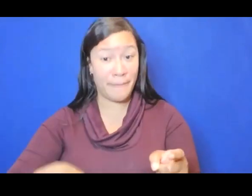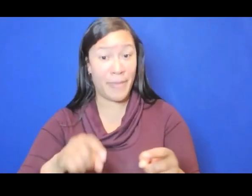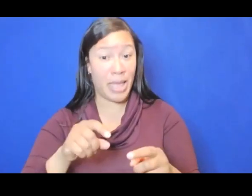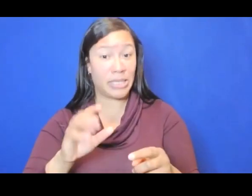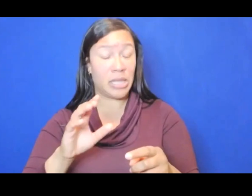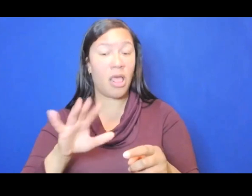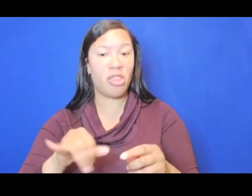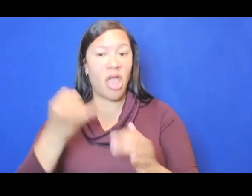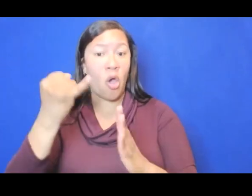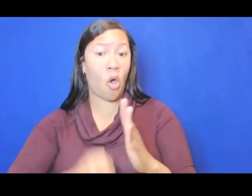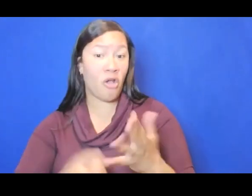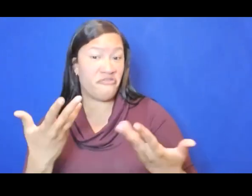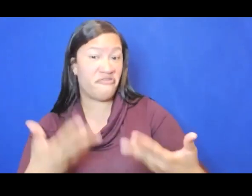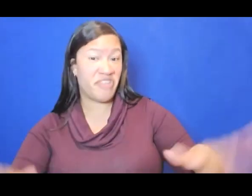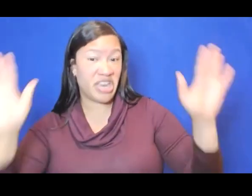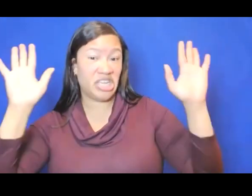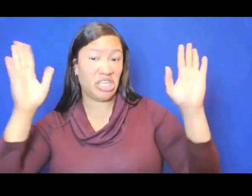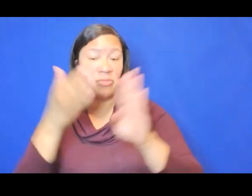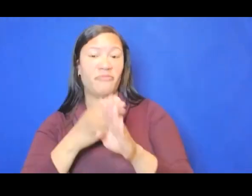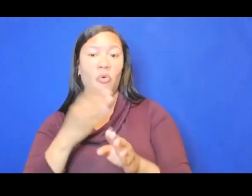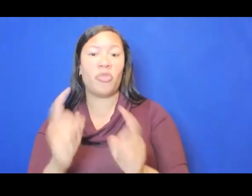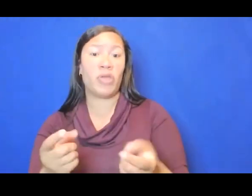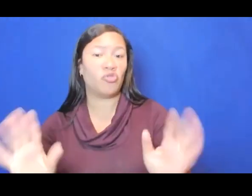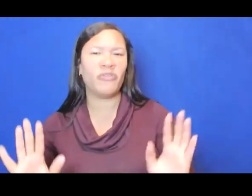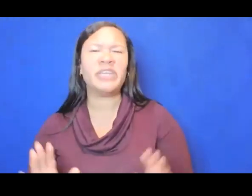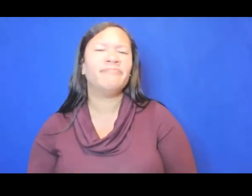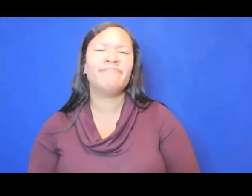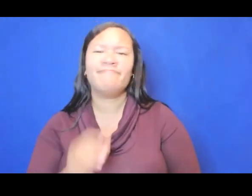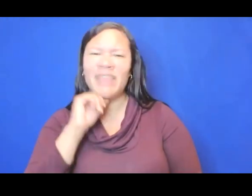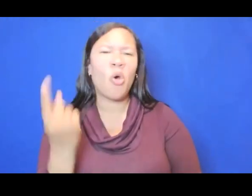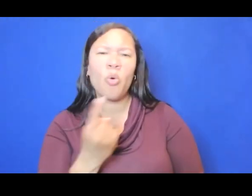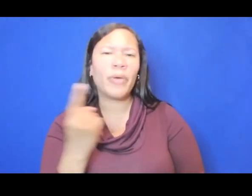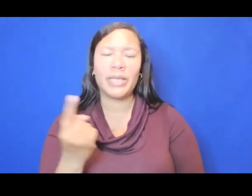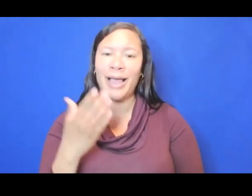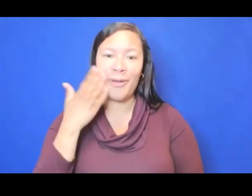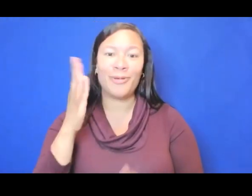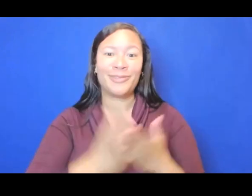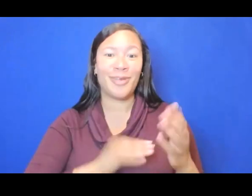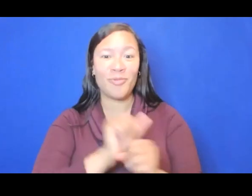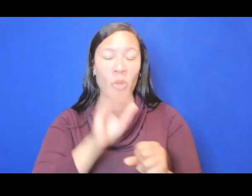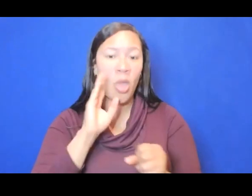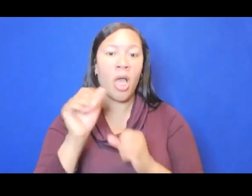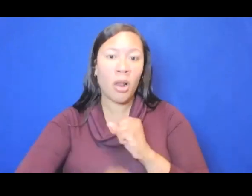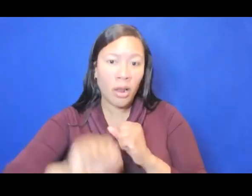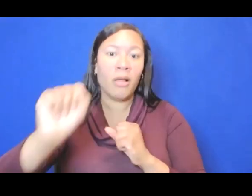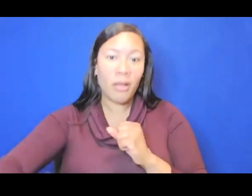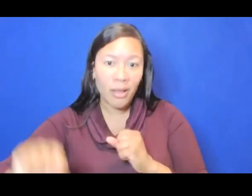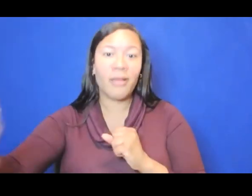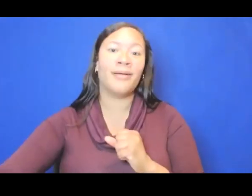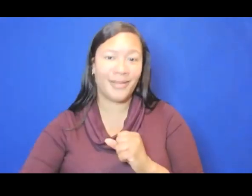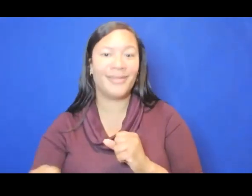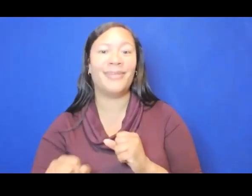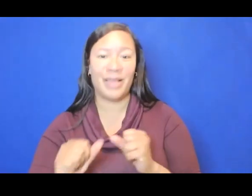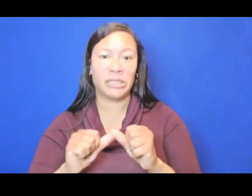necessarily have to be. We understand that some works are extremely durational, that they take very, very long periods of time.